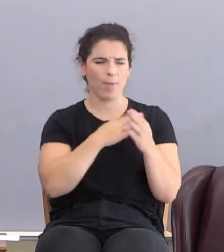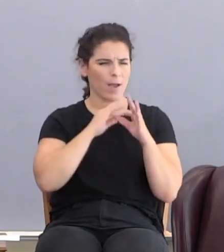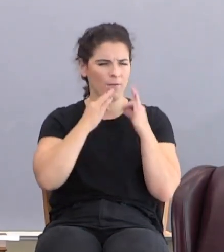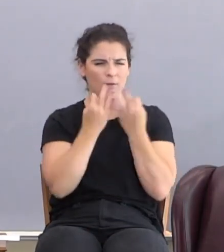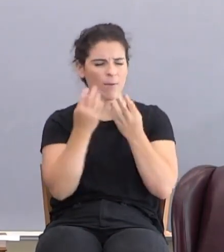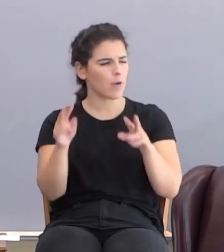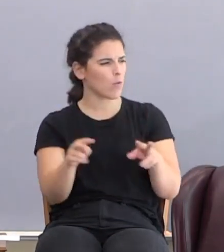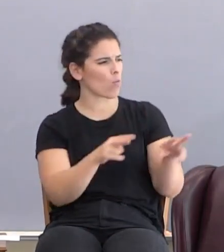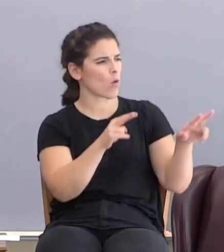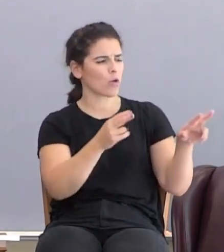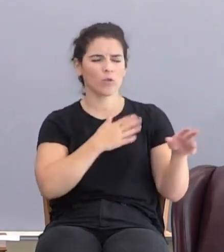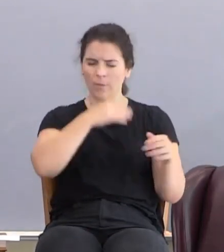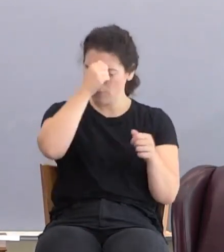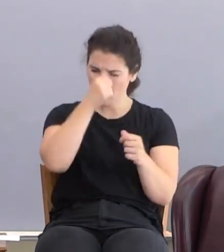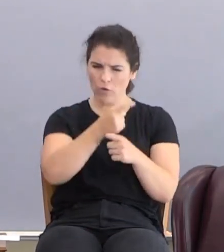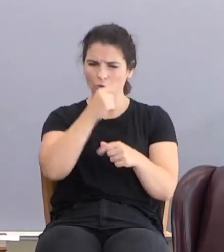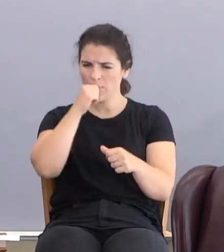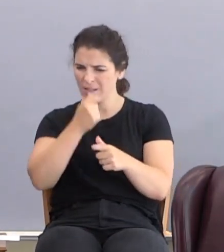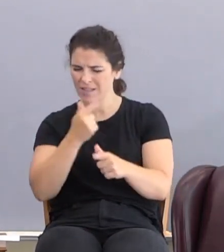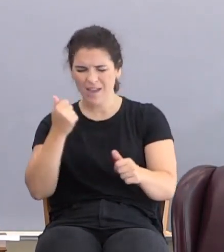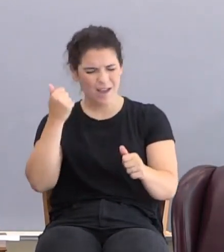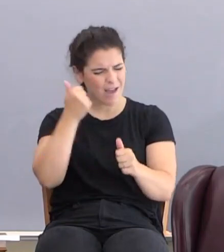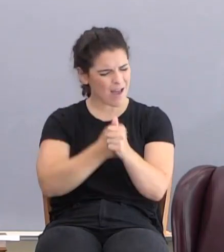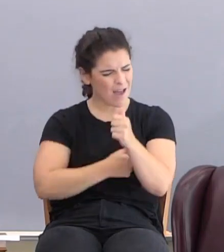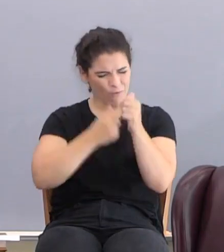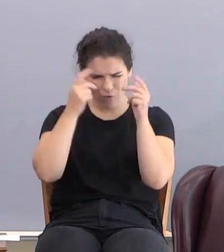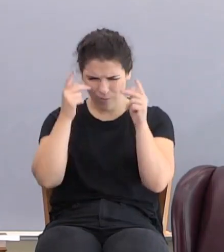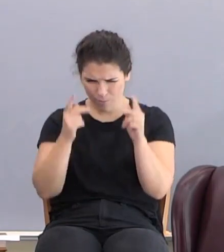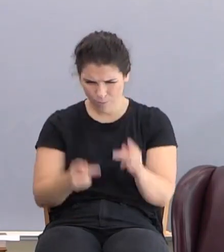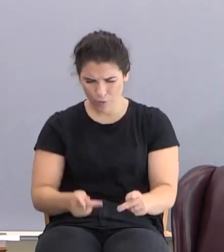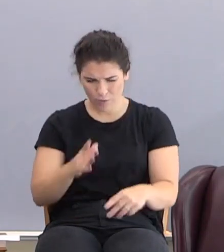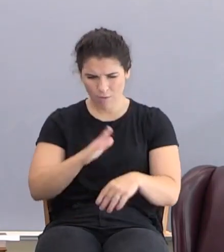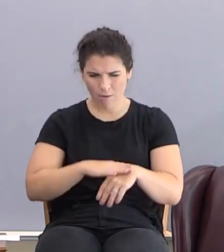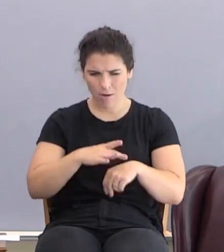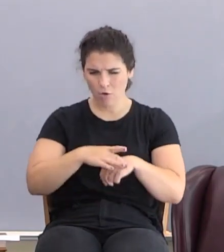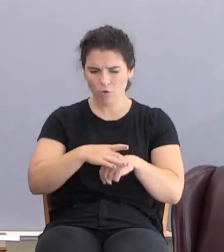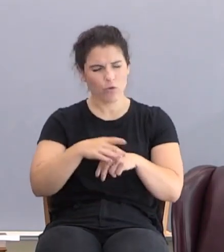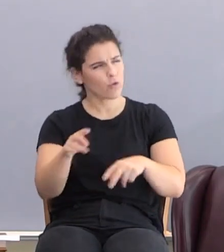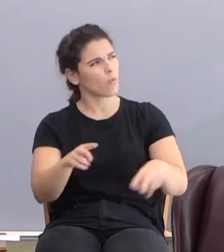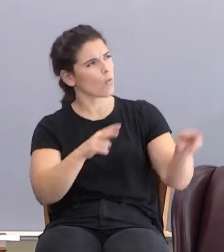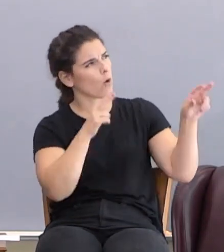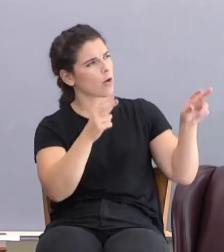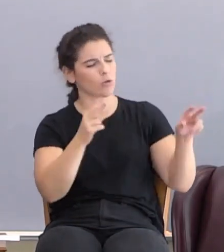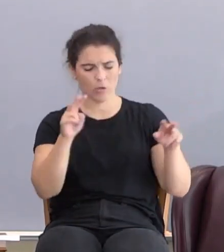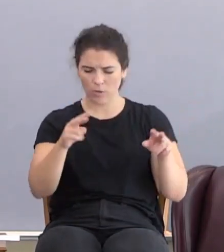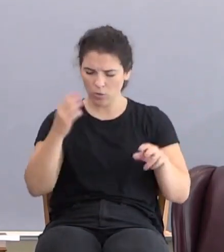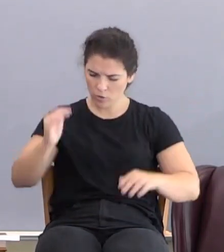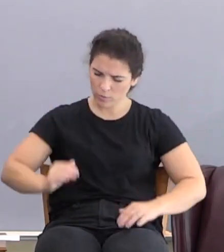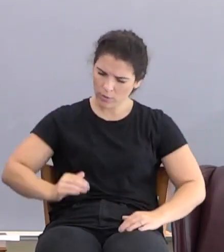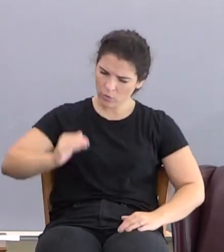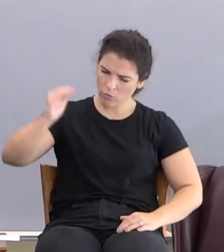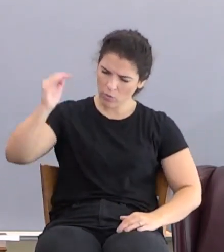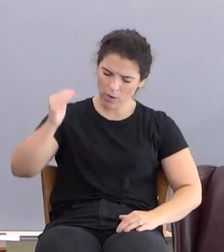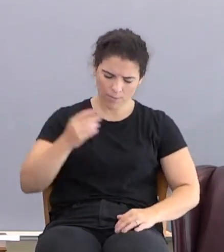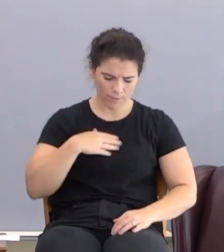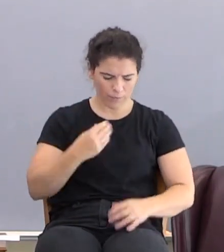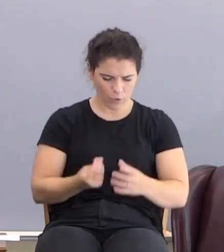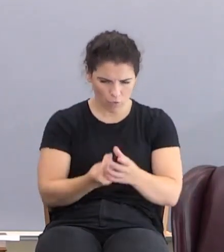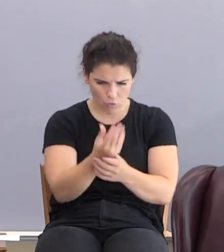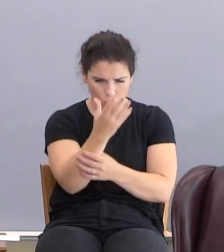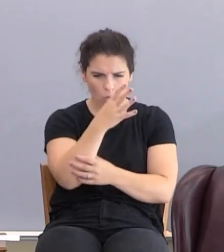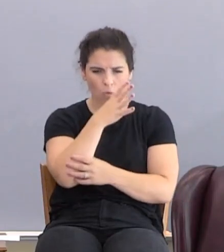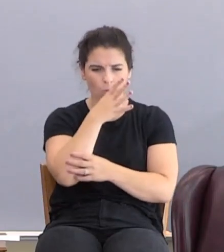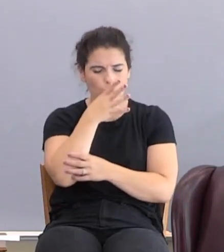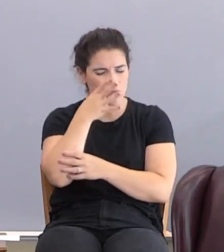Mom and dad and all my brothers and sisters. Everybody's watching. They've watched me grow the food. They've watched my